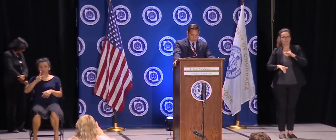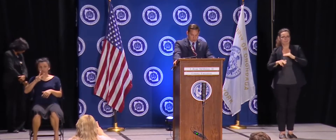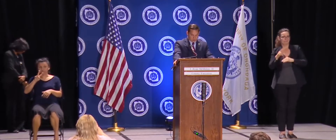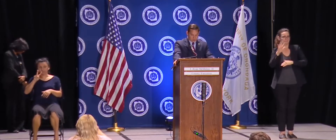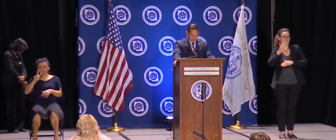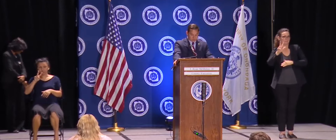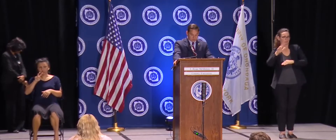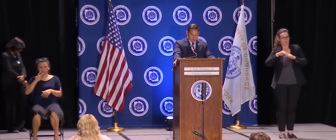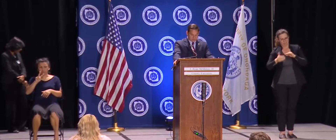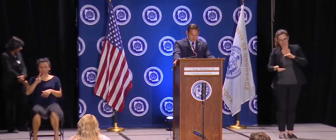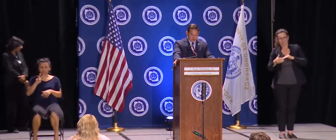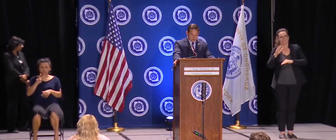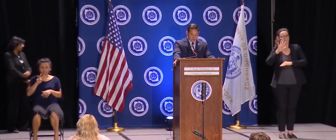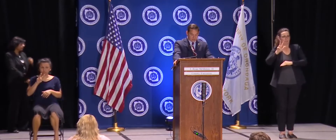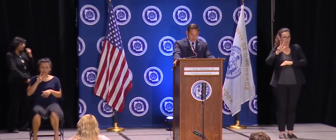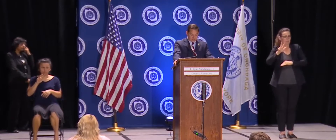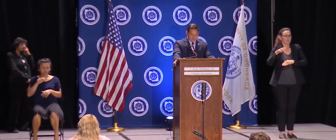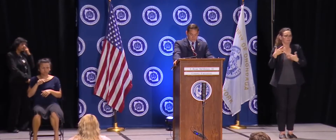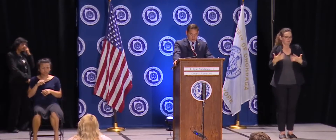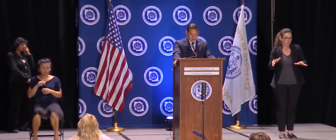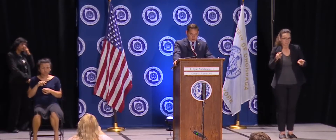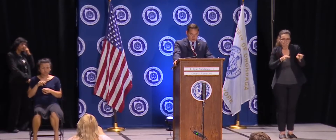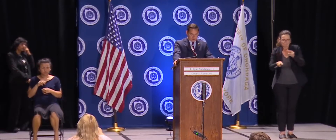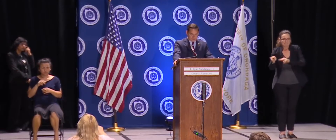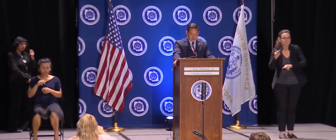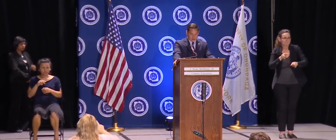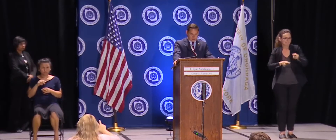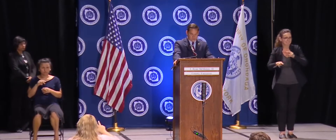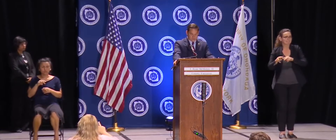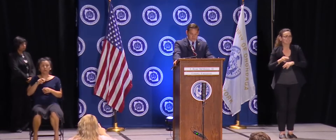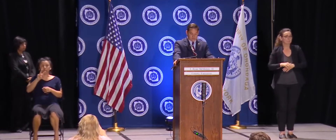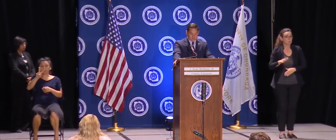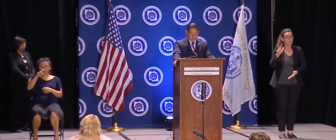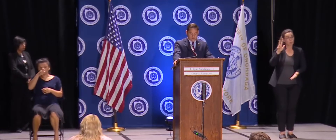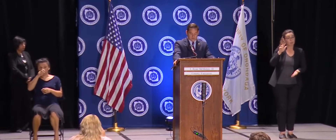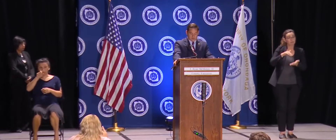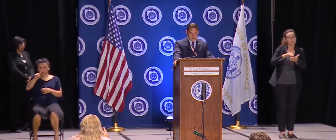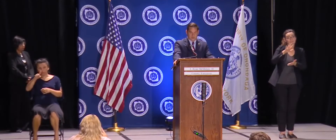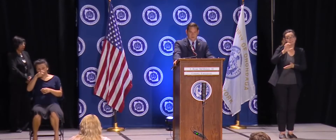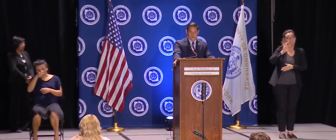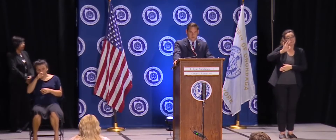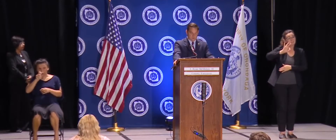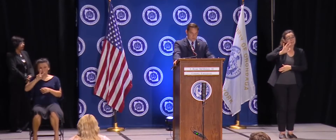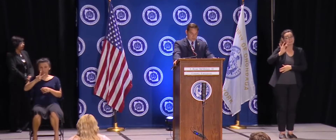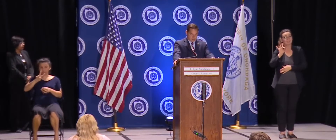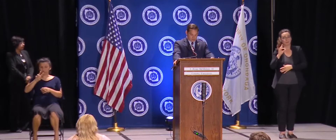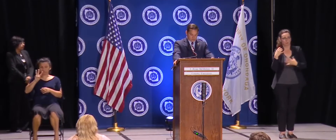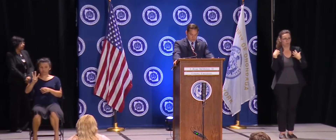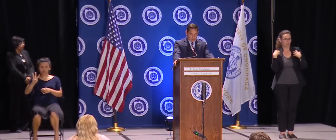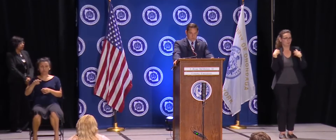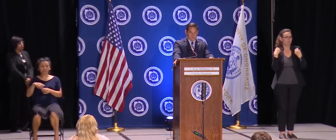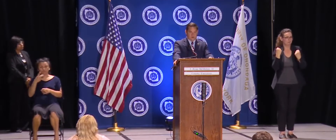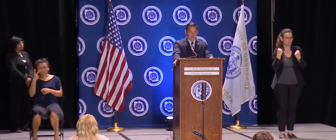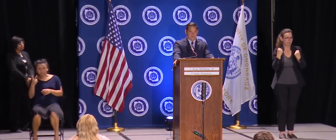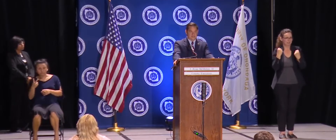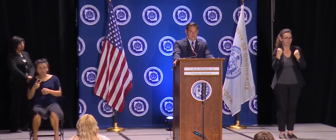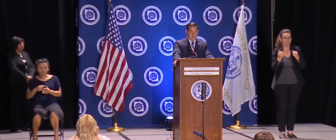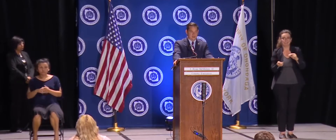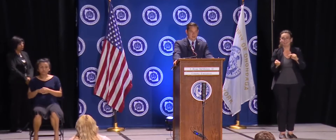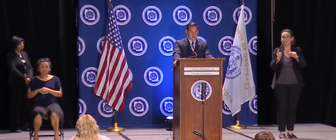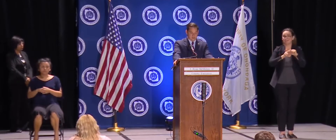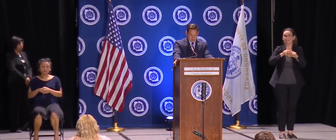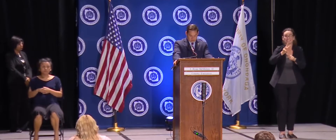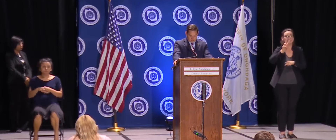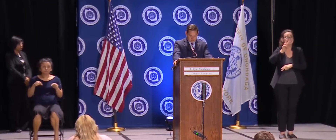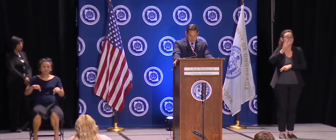recovery is 3,598. That's up 64 since yesterday. So the health department was very busy